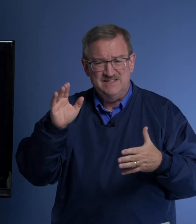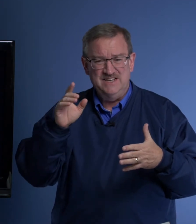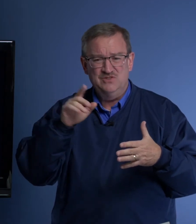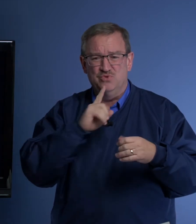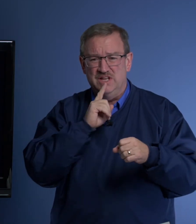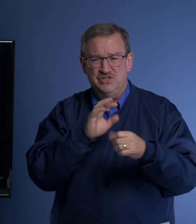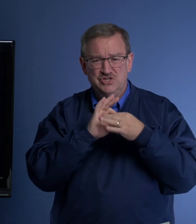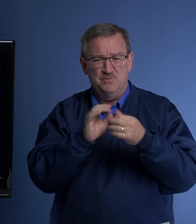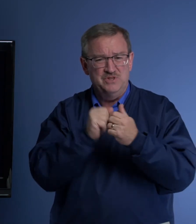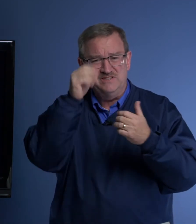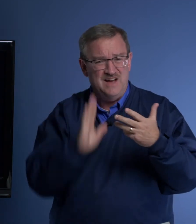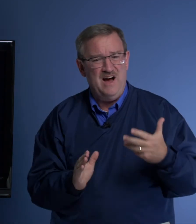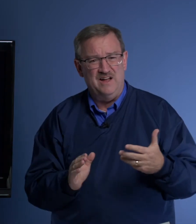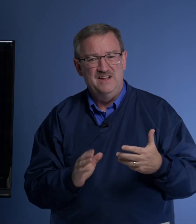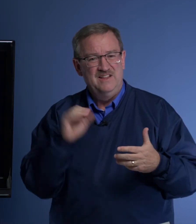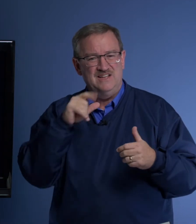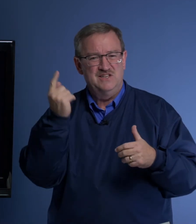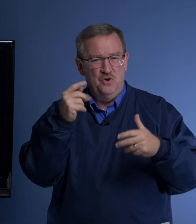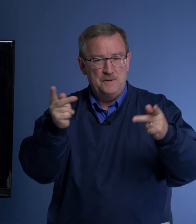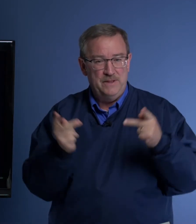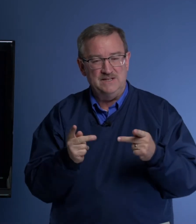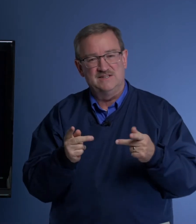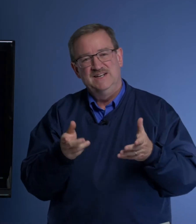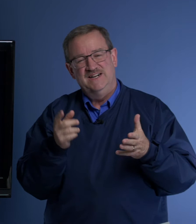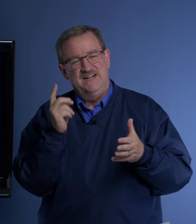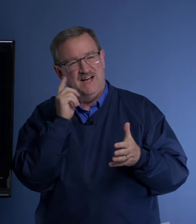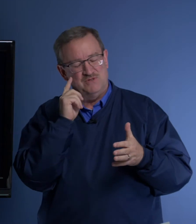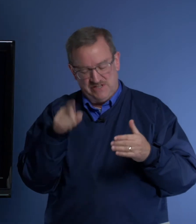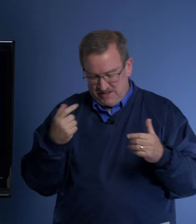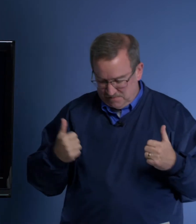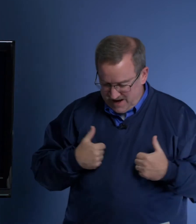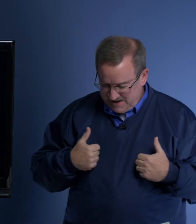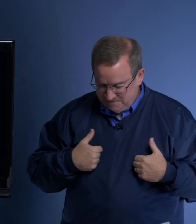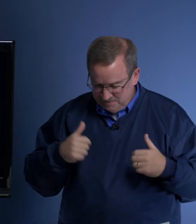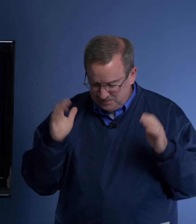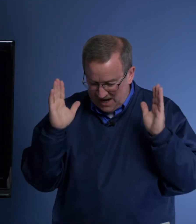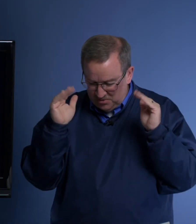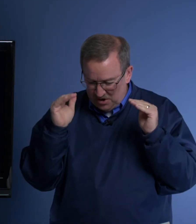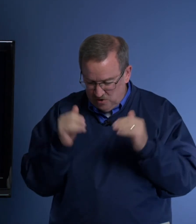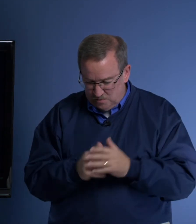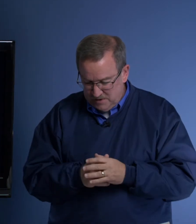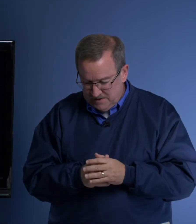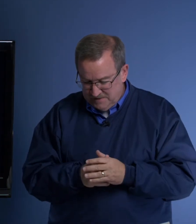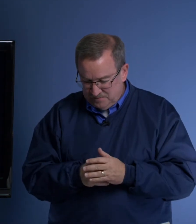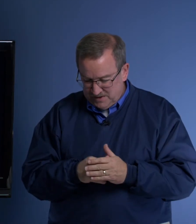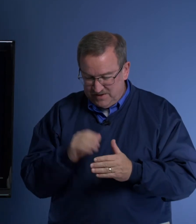his relationship with his God. That's the only place I was thinking about it. I would hope that